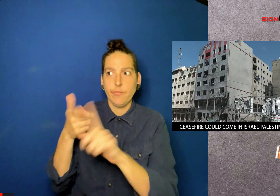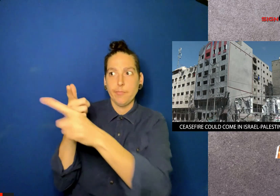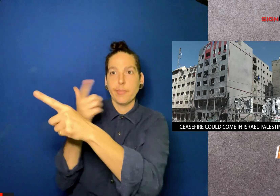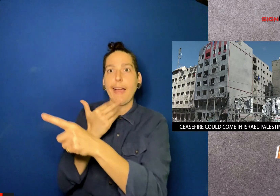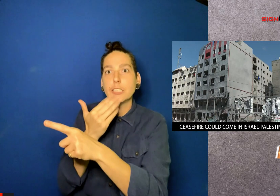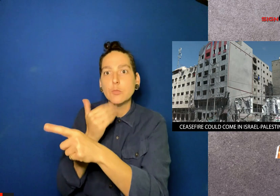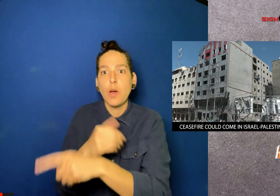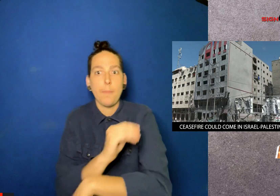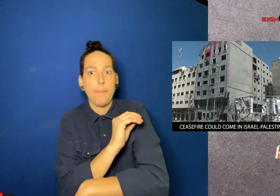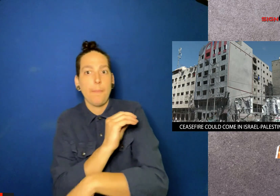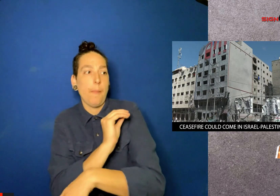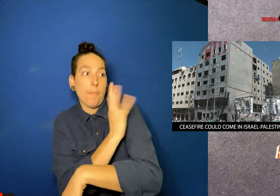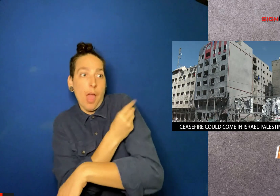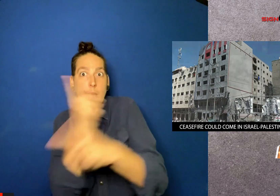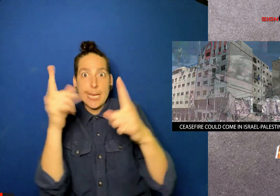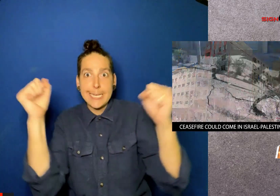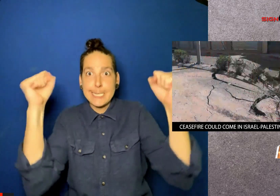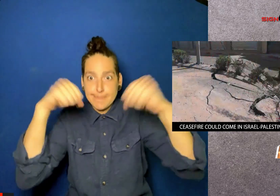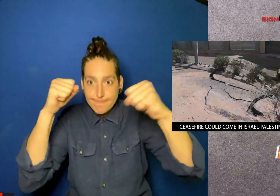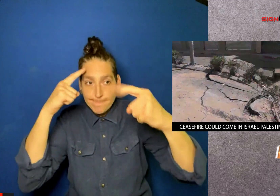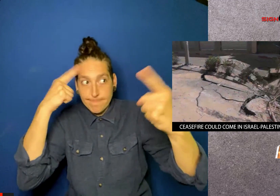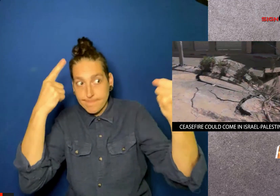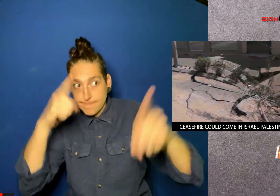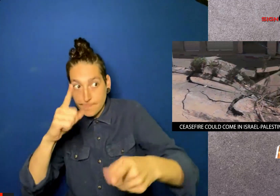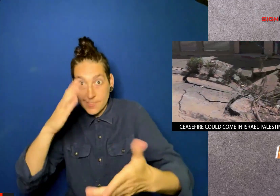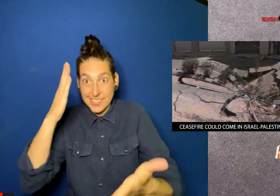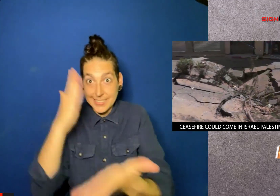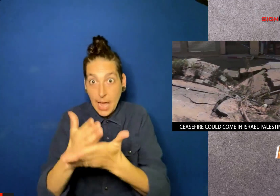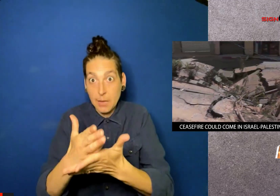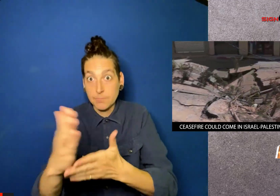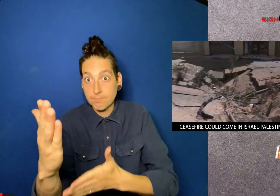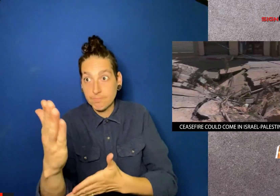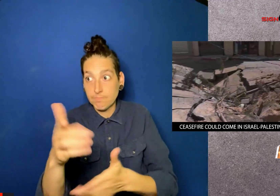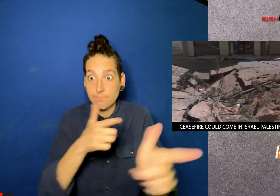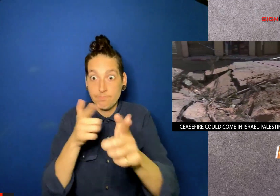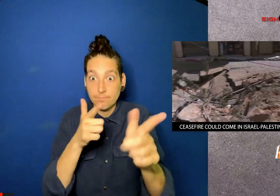comment from Israel on a possible ceasefire agreement being reached.